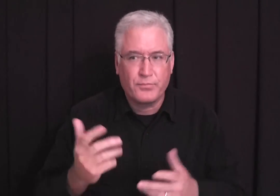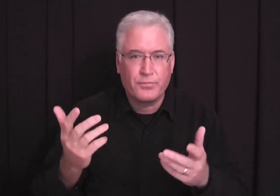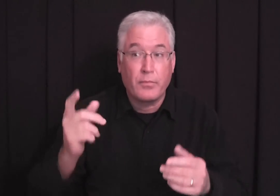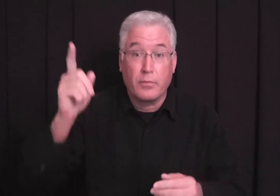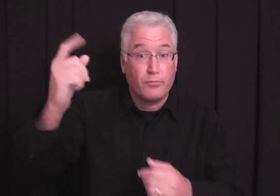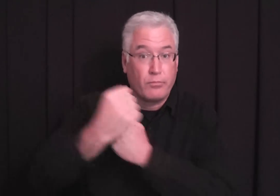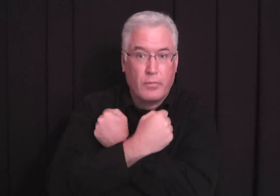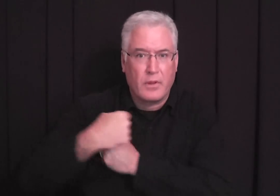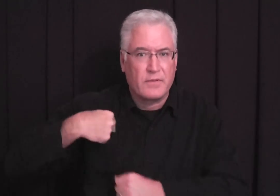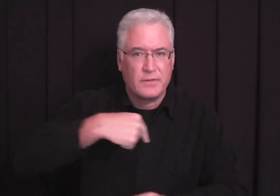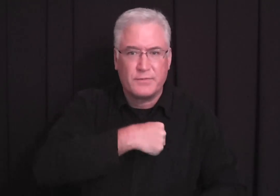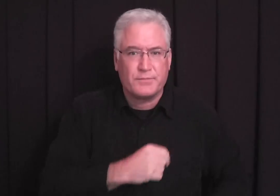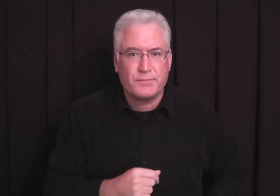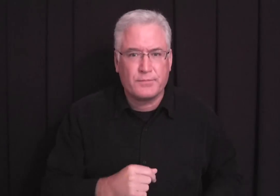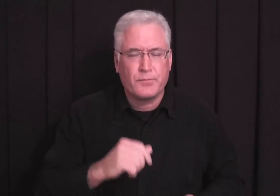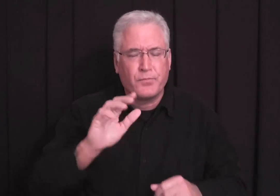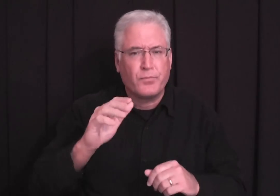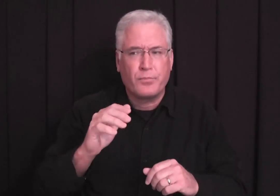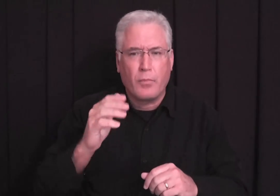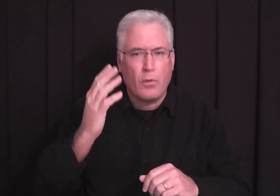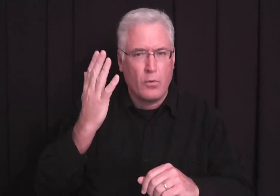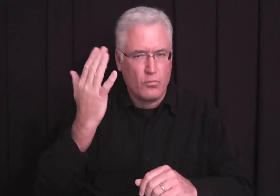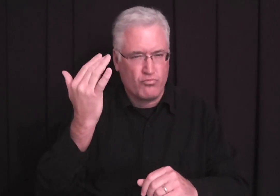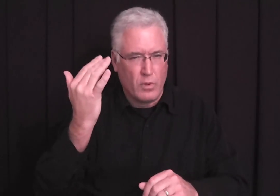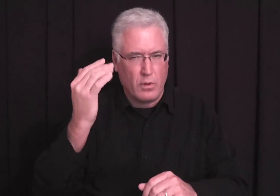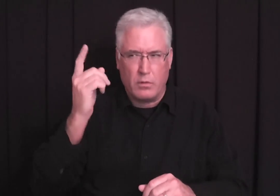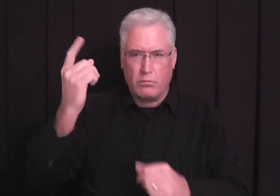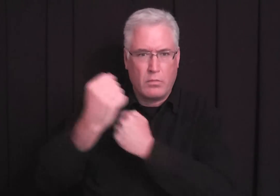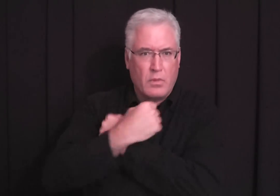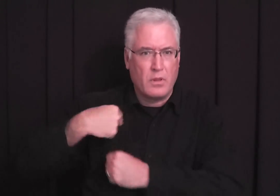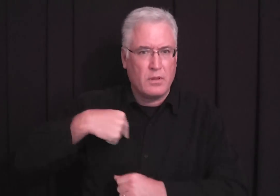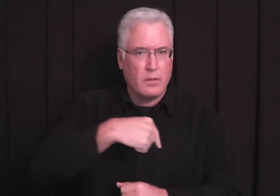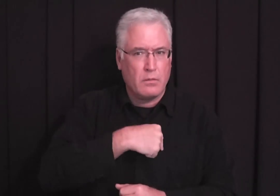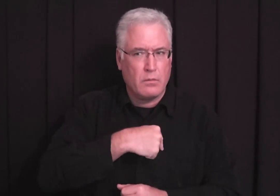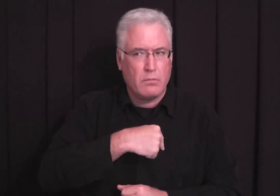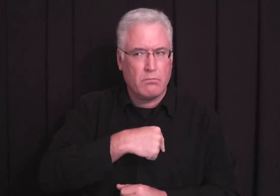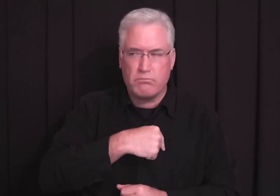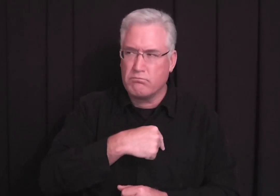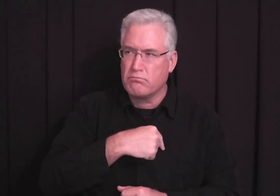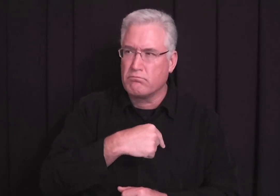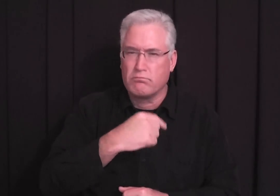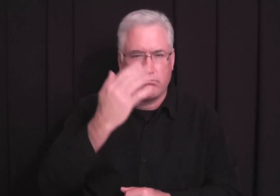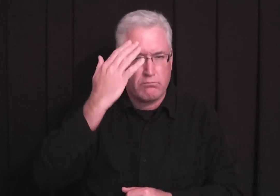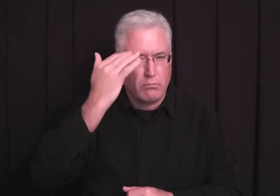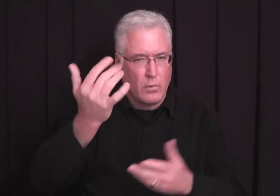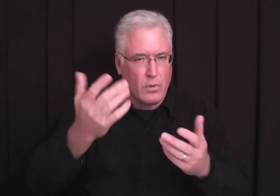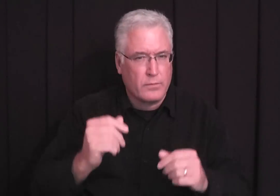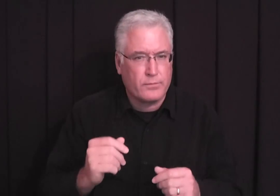Why? Because He loves us. But why does God love us? Why?